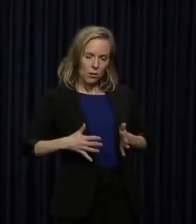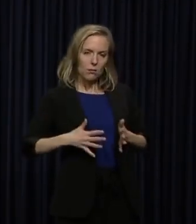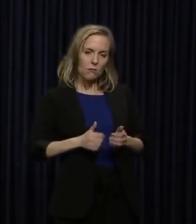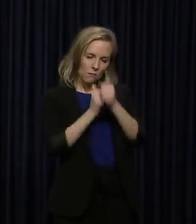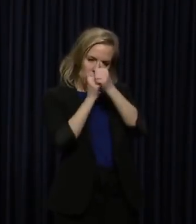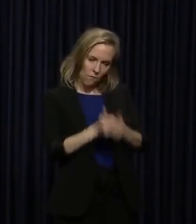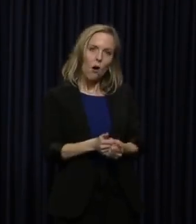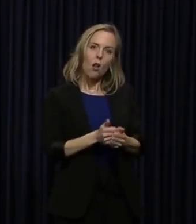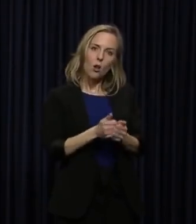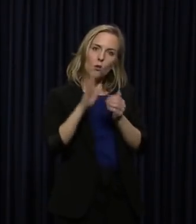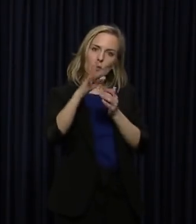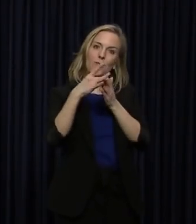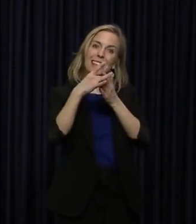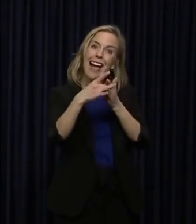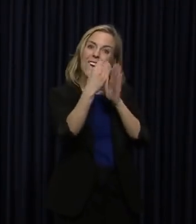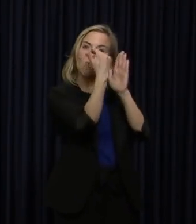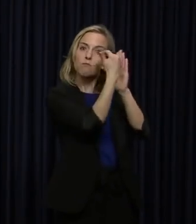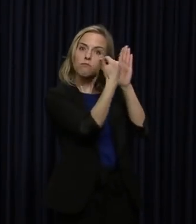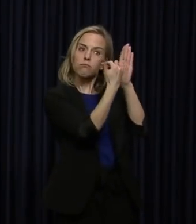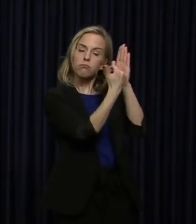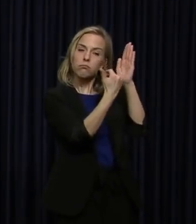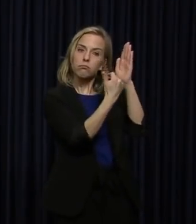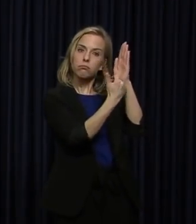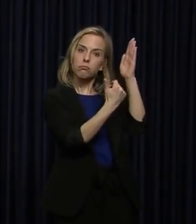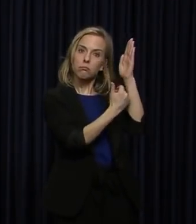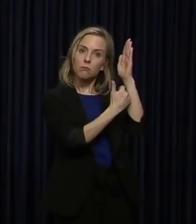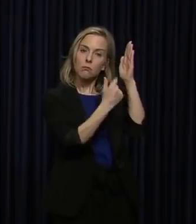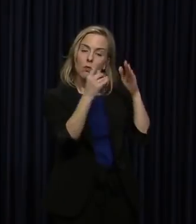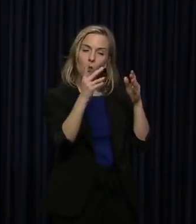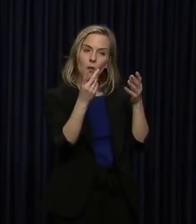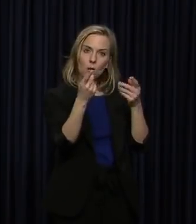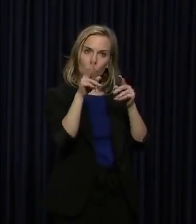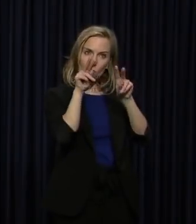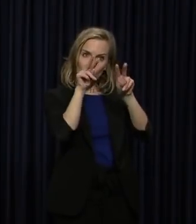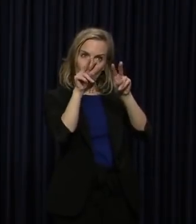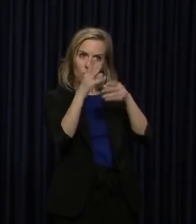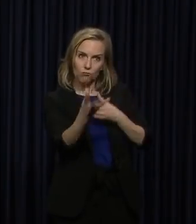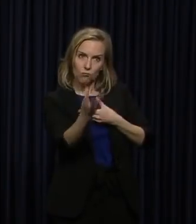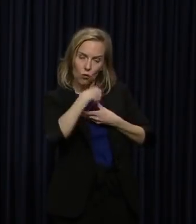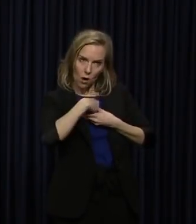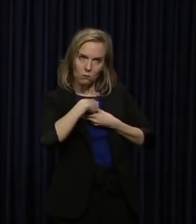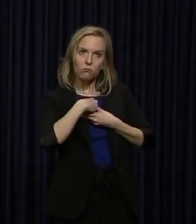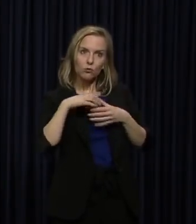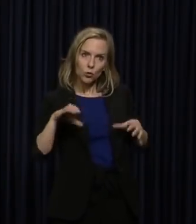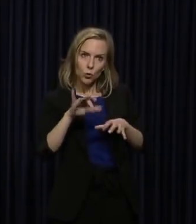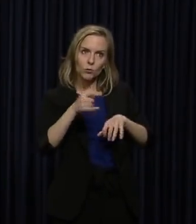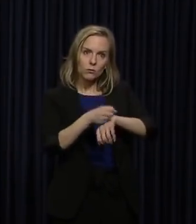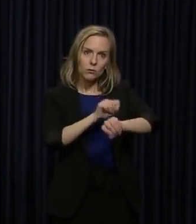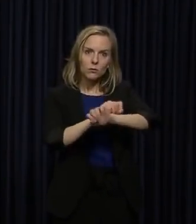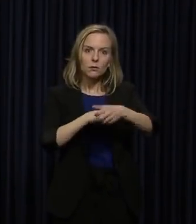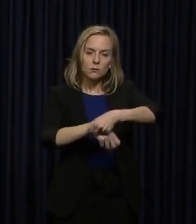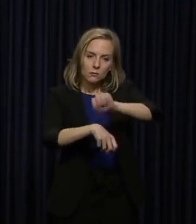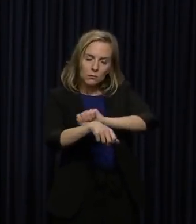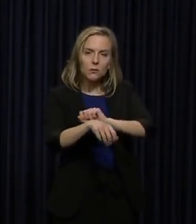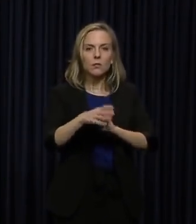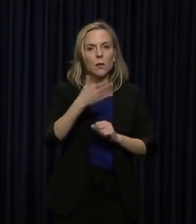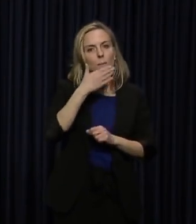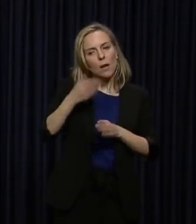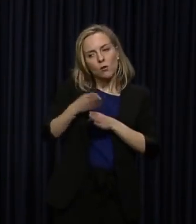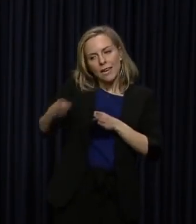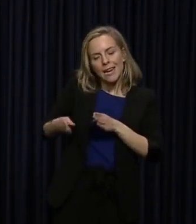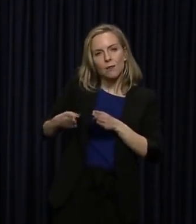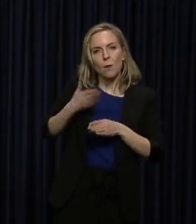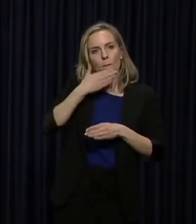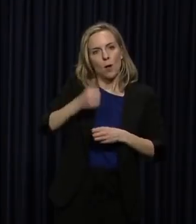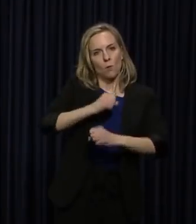to follow the guidance that we are putting up. The more you internalize that, the more you do it, the better neighbor you are and the